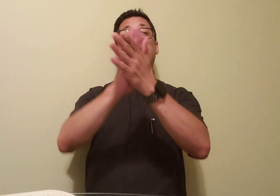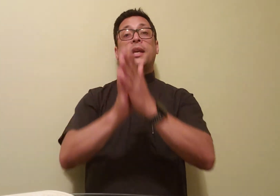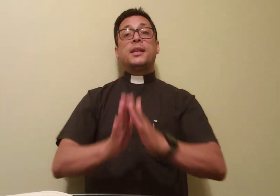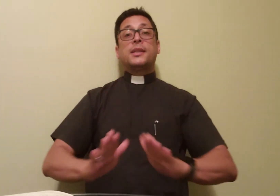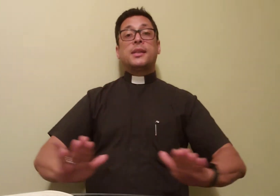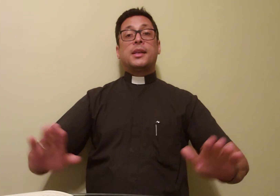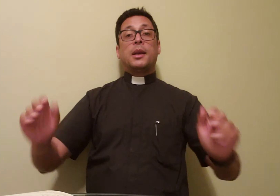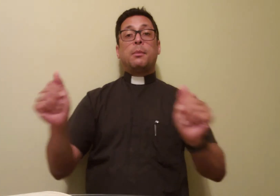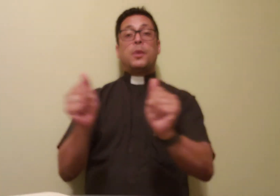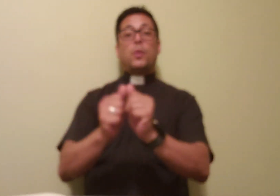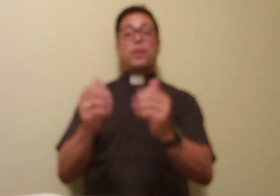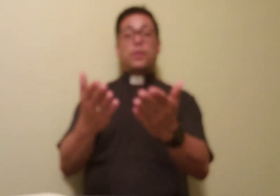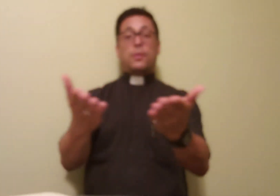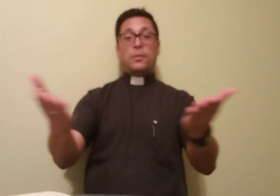Peace be with you.